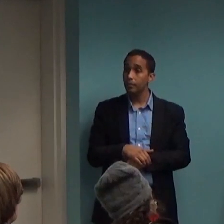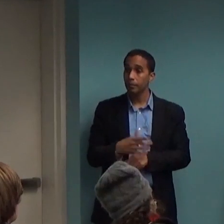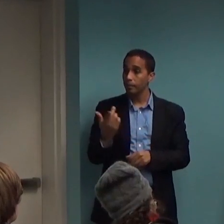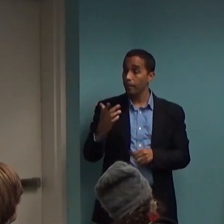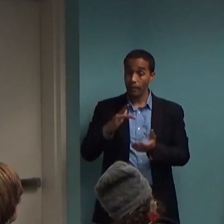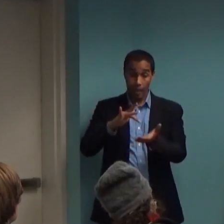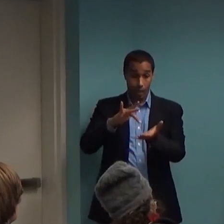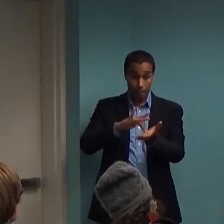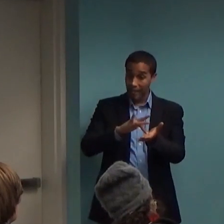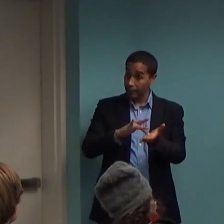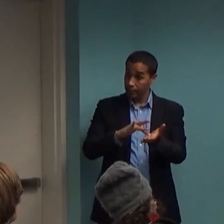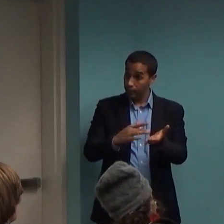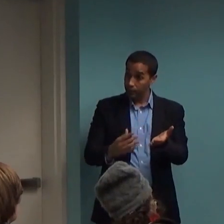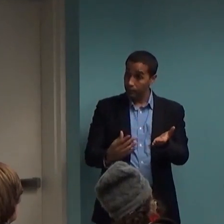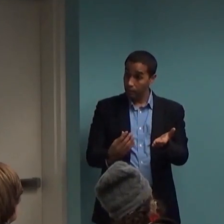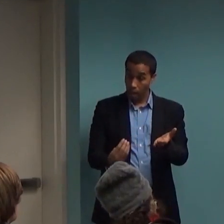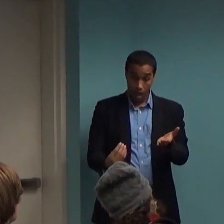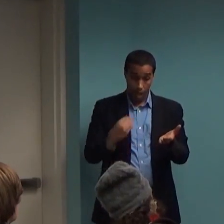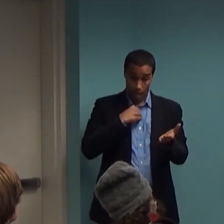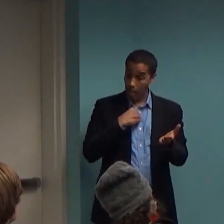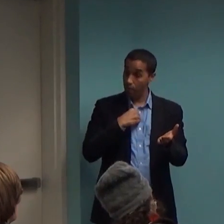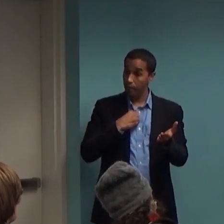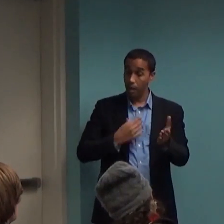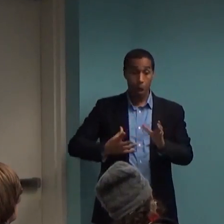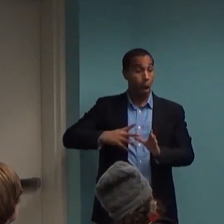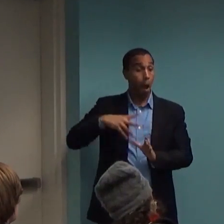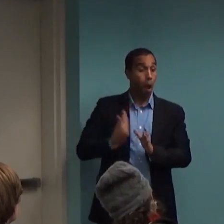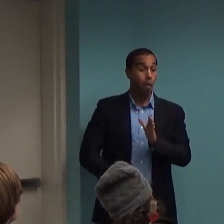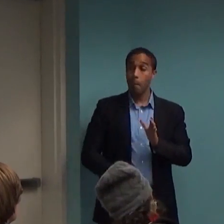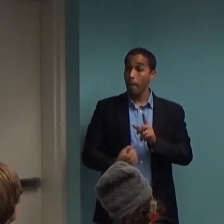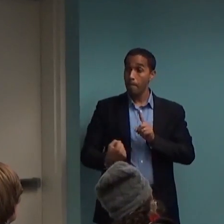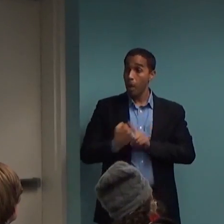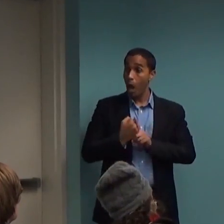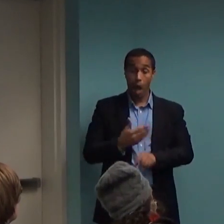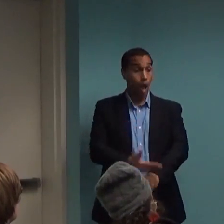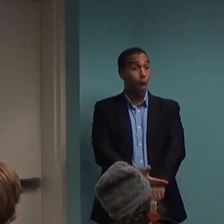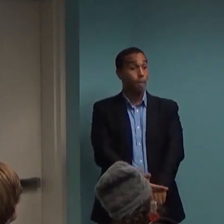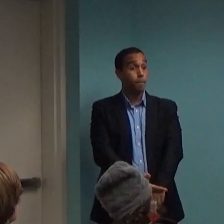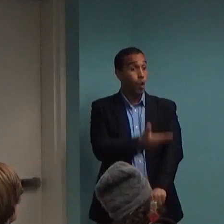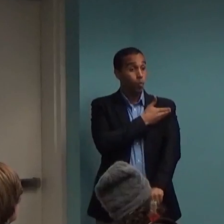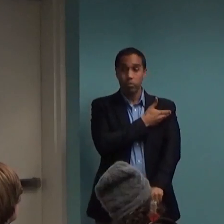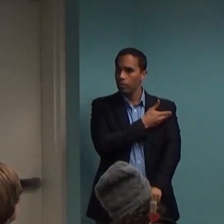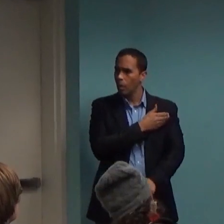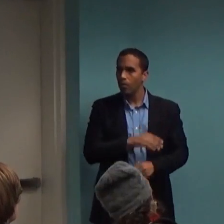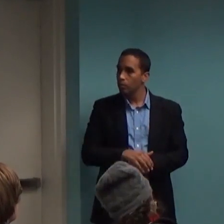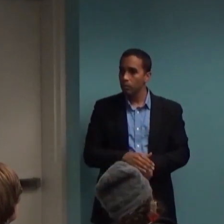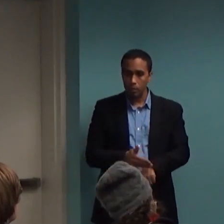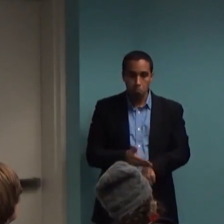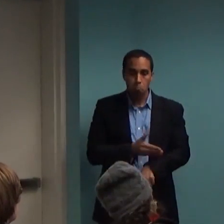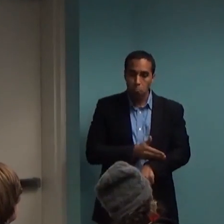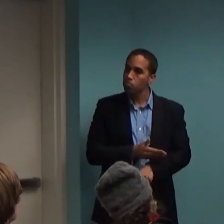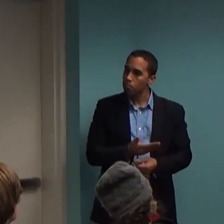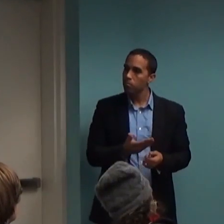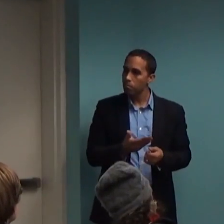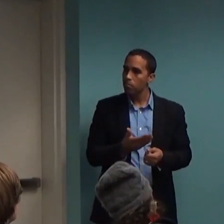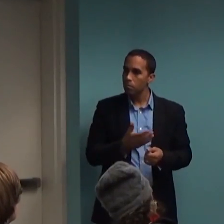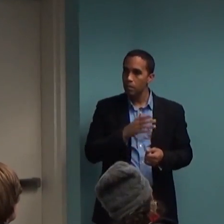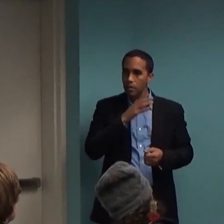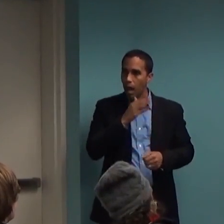does not lead to dramatic outcome. There is outcome and improvement, but it will not solve the